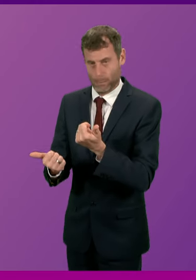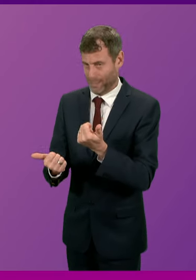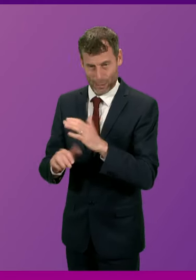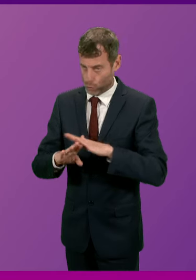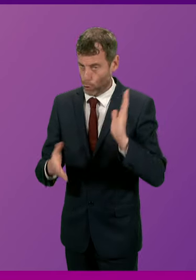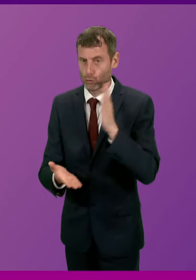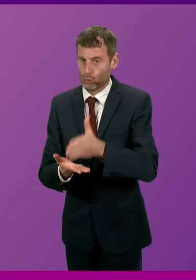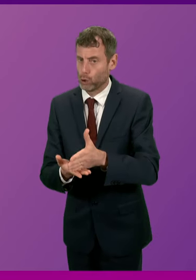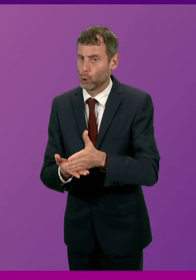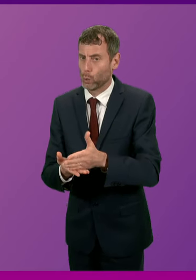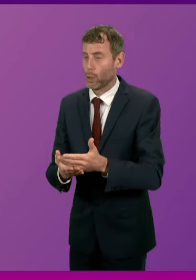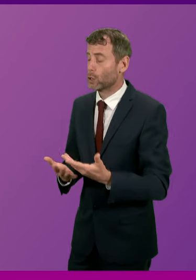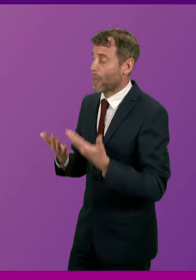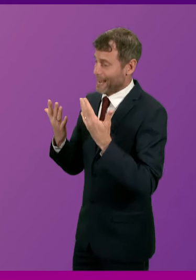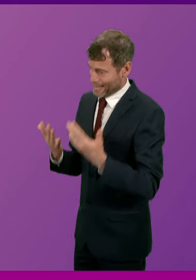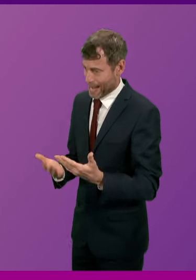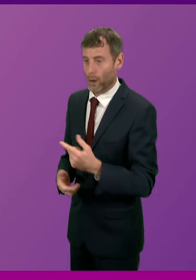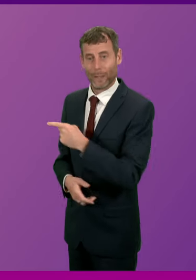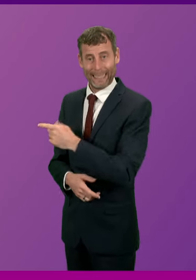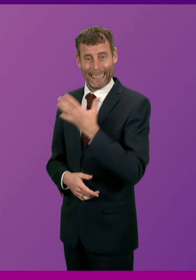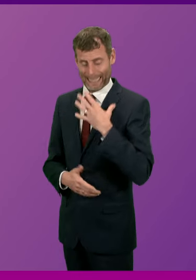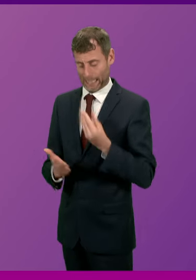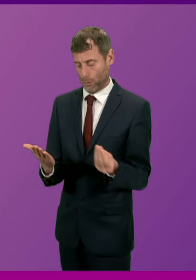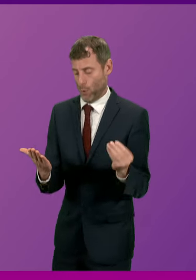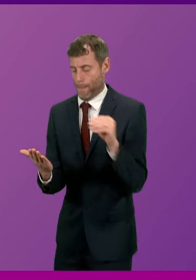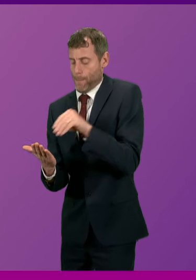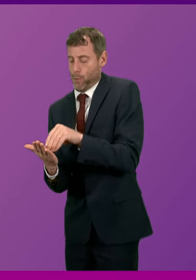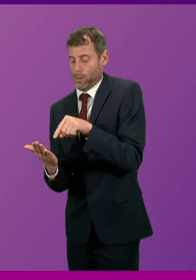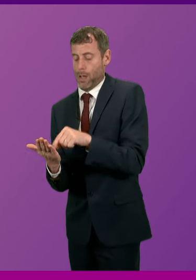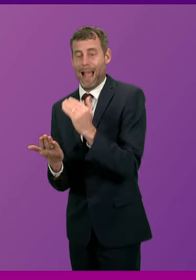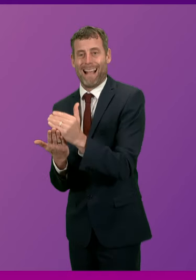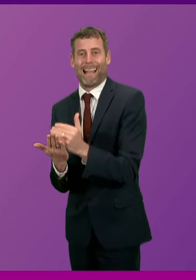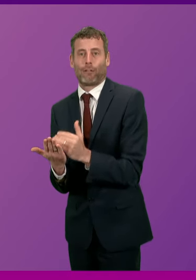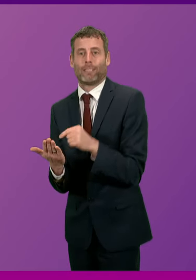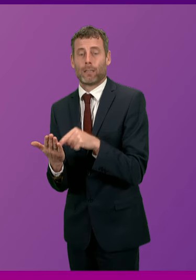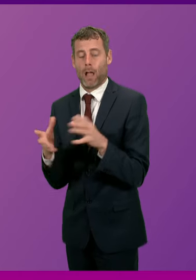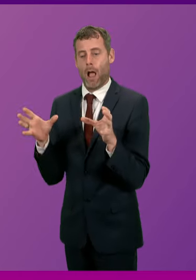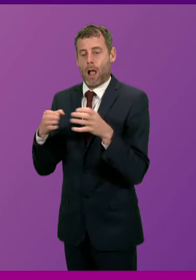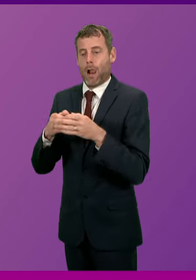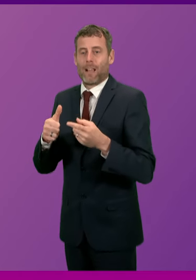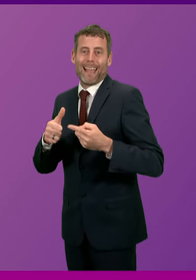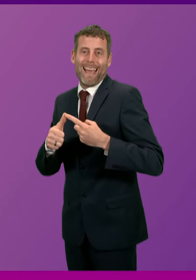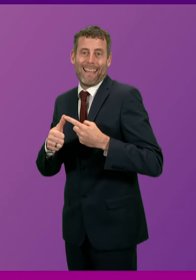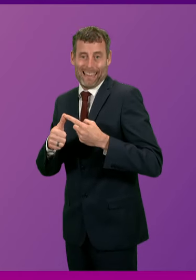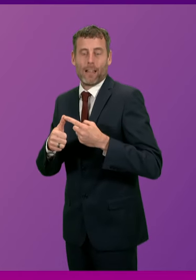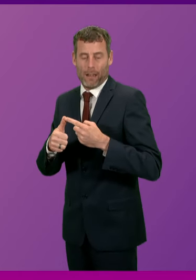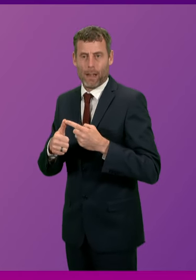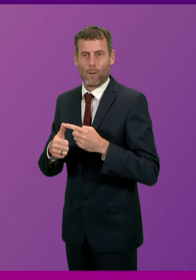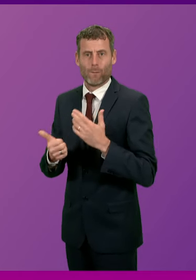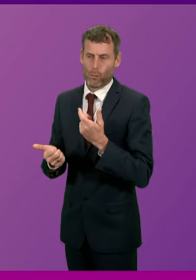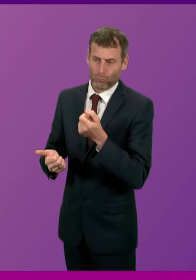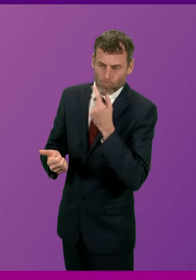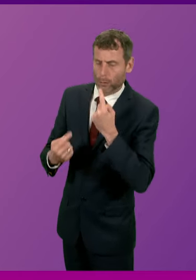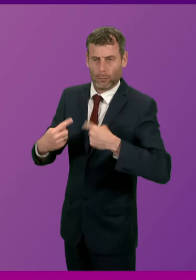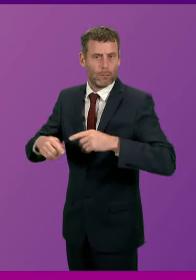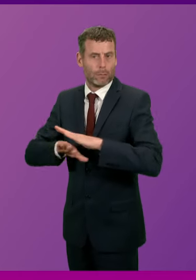entirely right that they remain categorised as Class A substances under the Misuse of Drugs Act? First